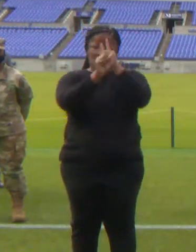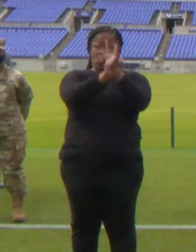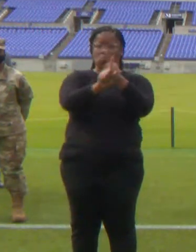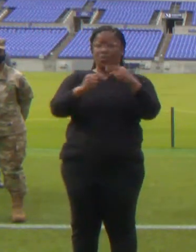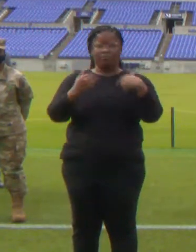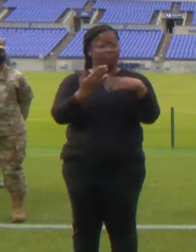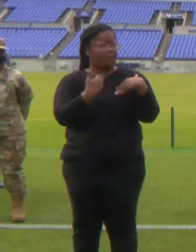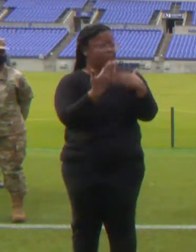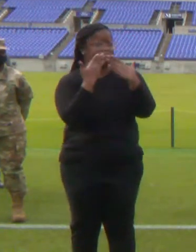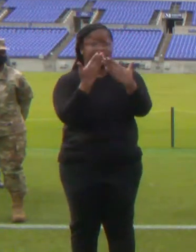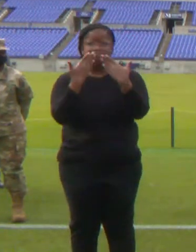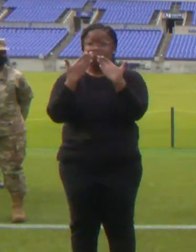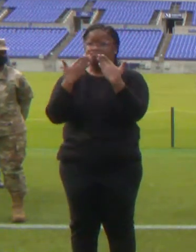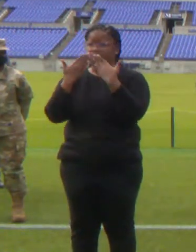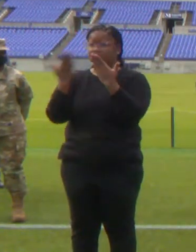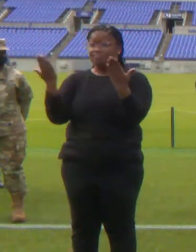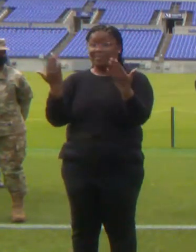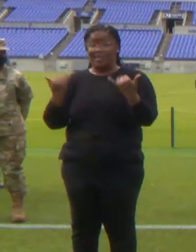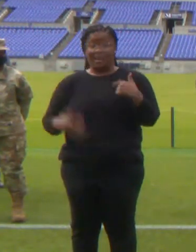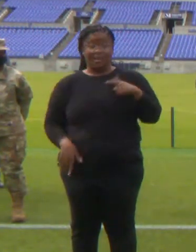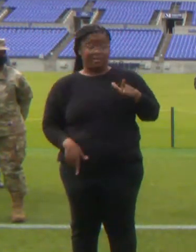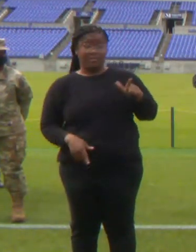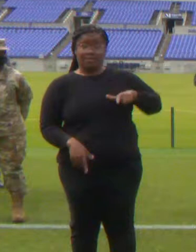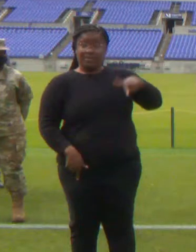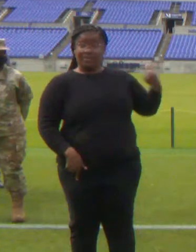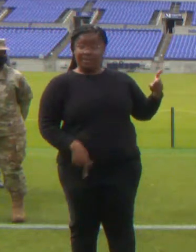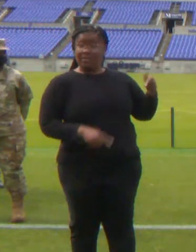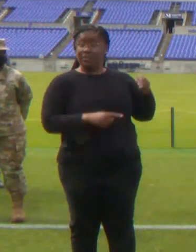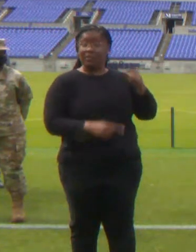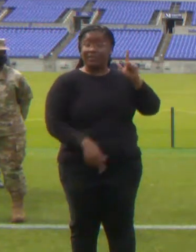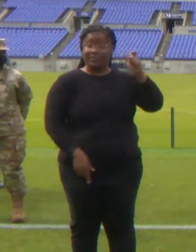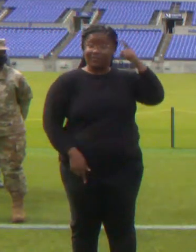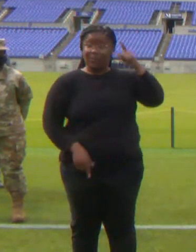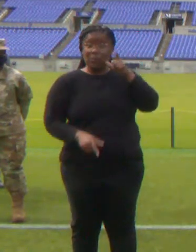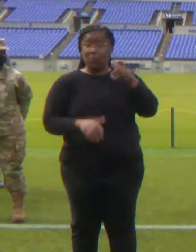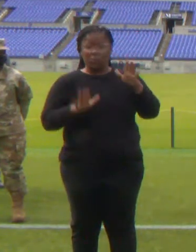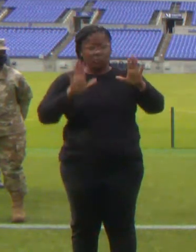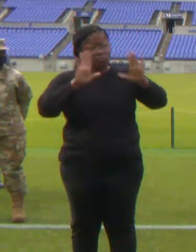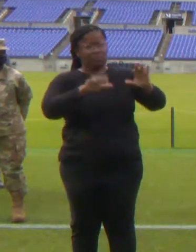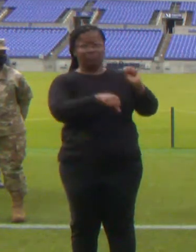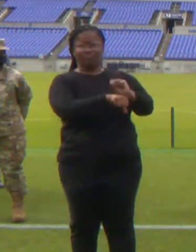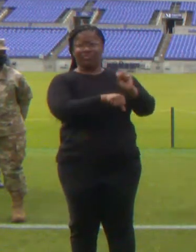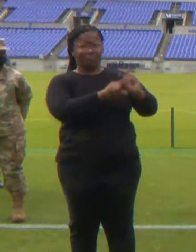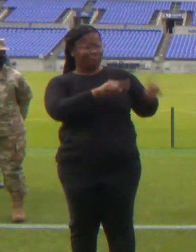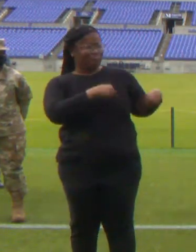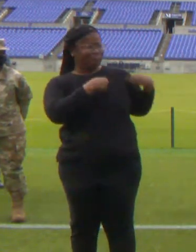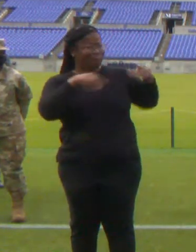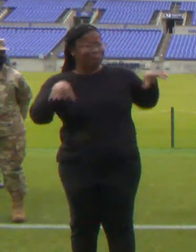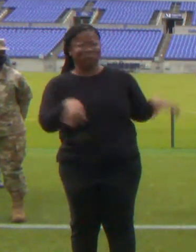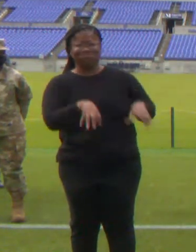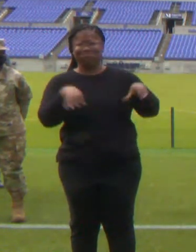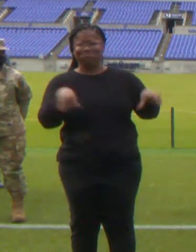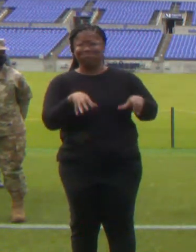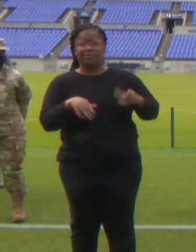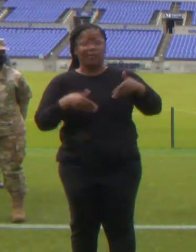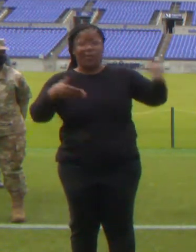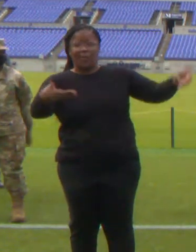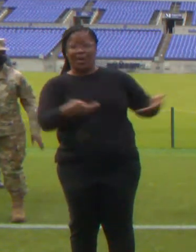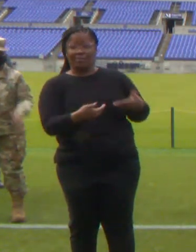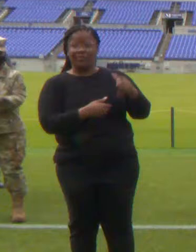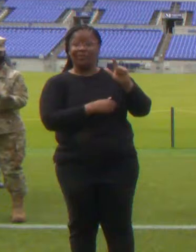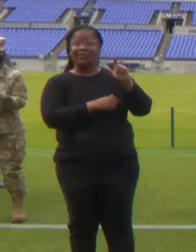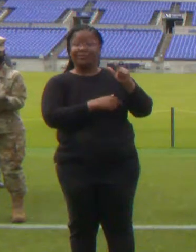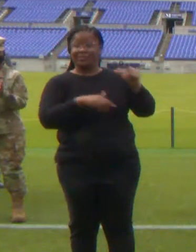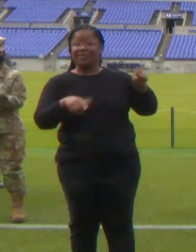that, I'm going to turn it over to my partner in government who's done an incredible job on this whole effort. Please welcome Lieutenant Governor Boyd